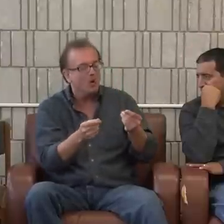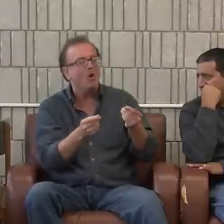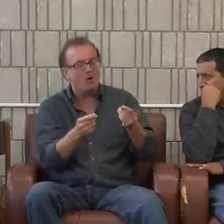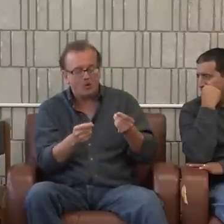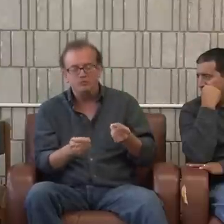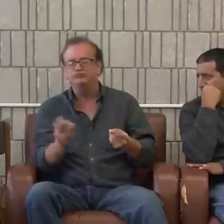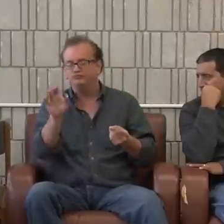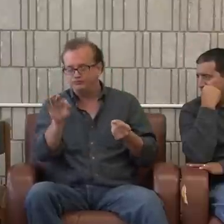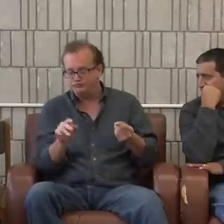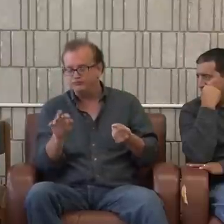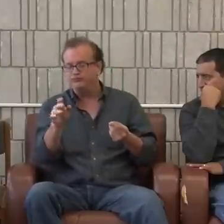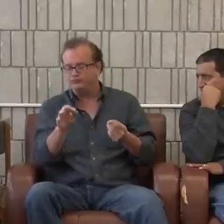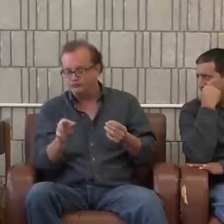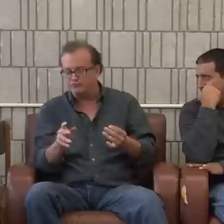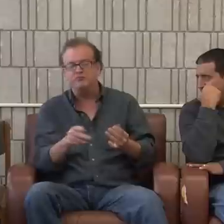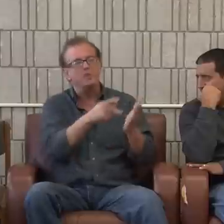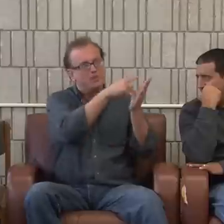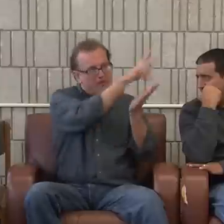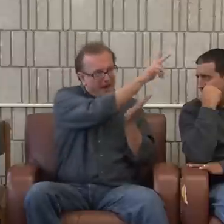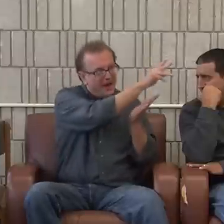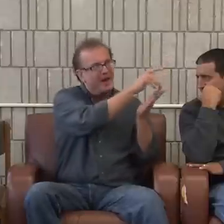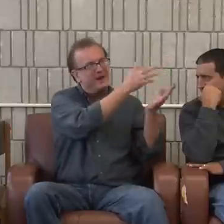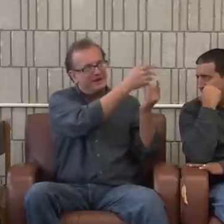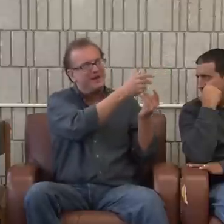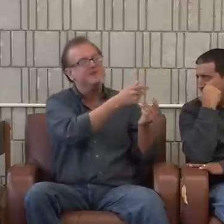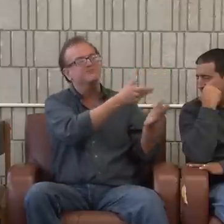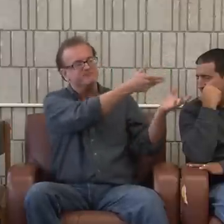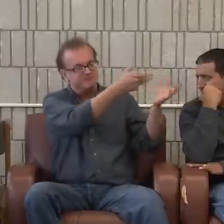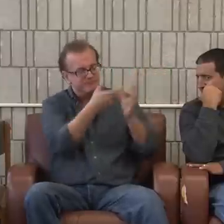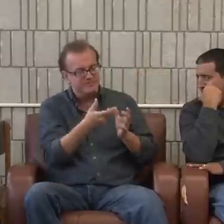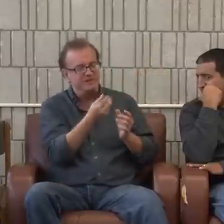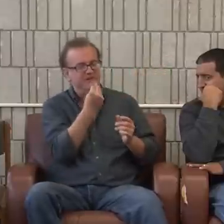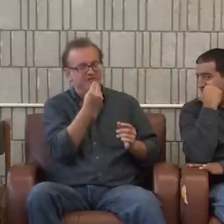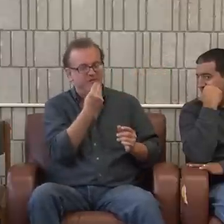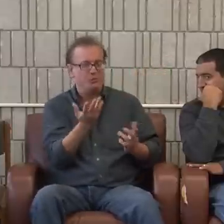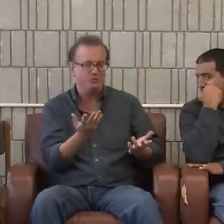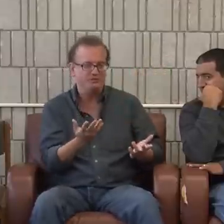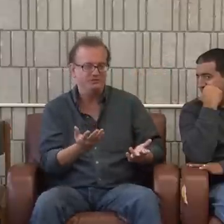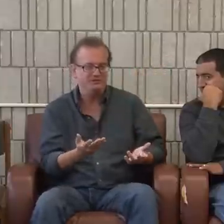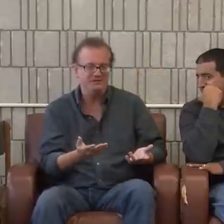and at that time they punch it in and you pay and then they give you your food.